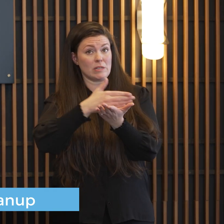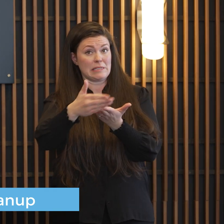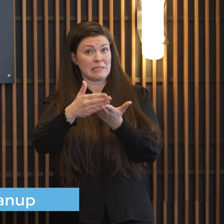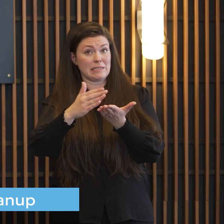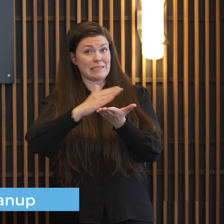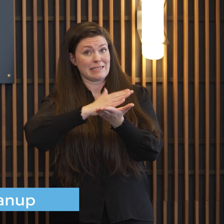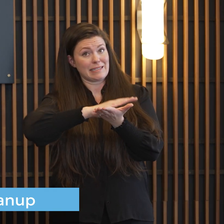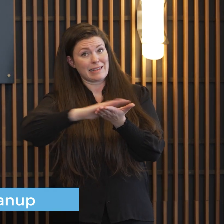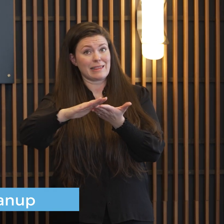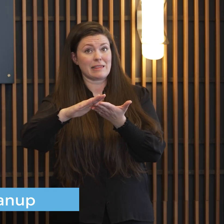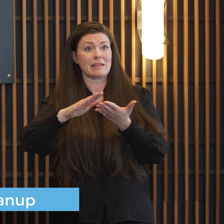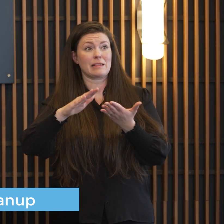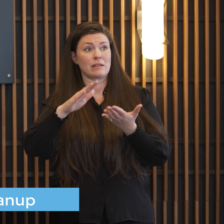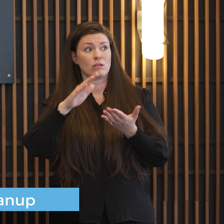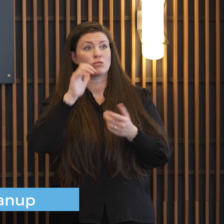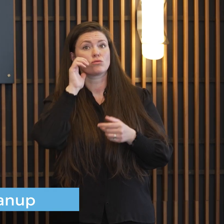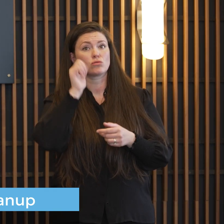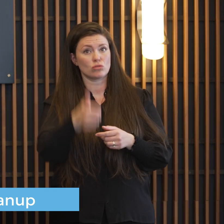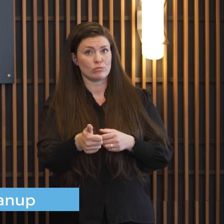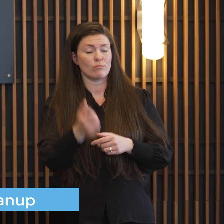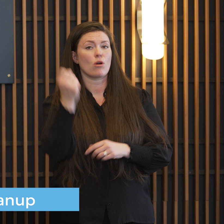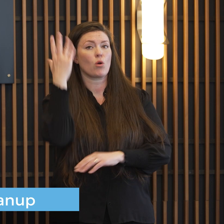our goal is by noon tomorrow